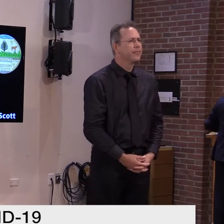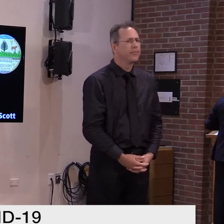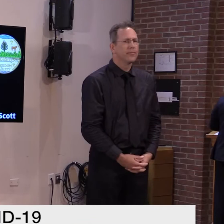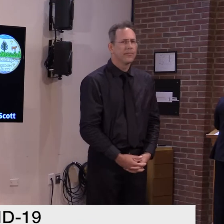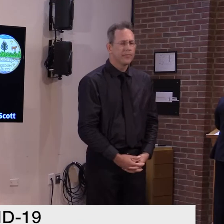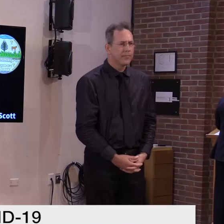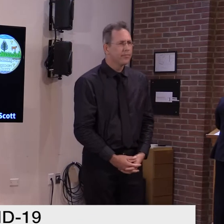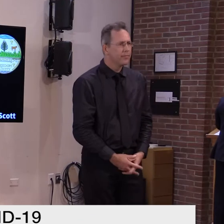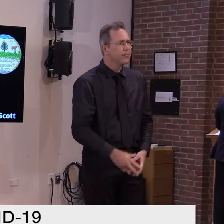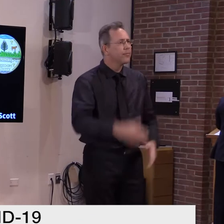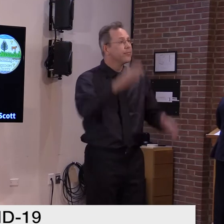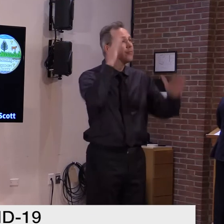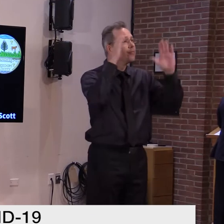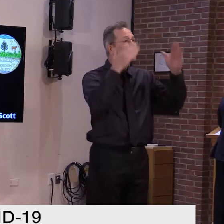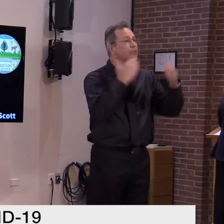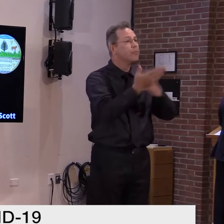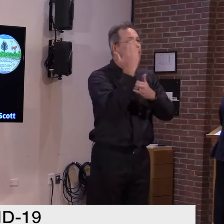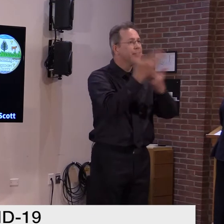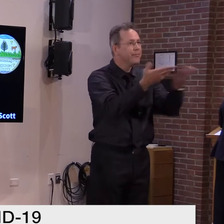Good morning, everyone.